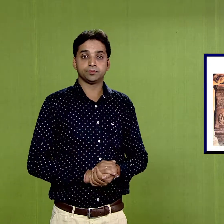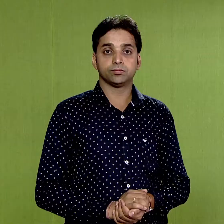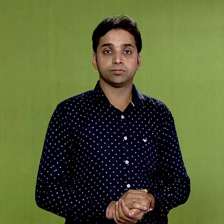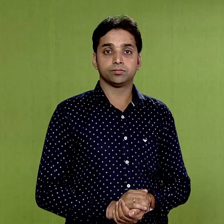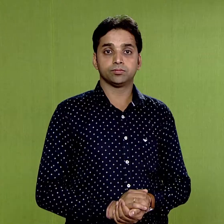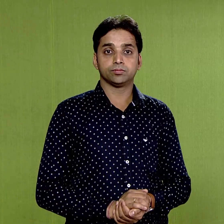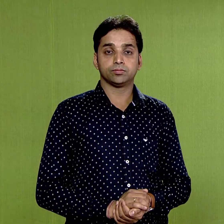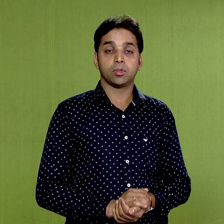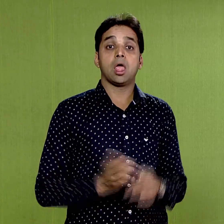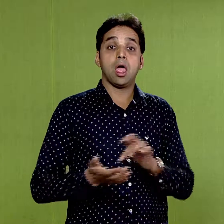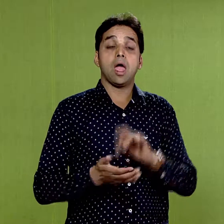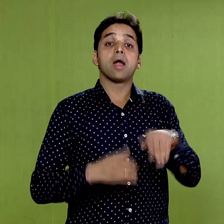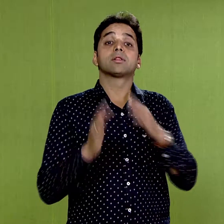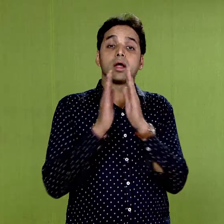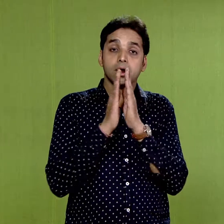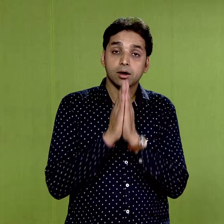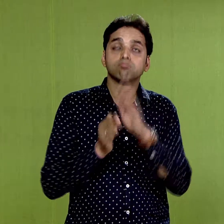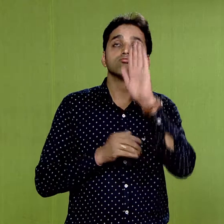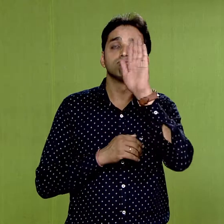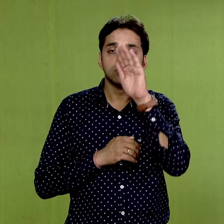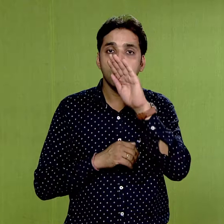at temples of Kanchipuram,